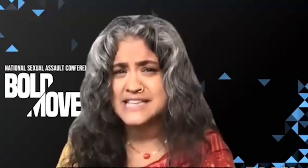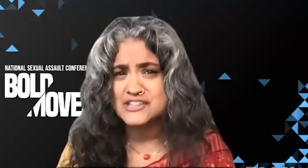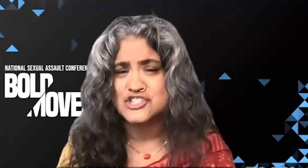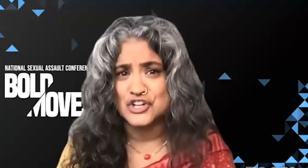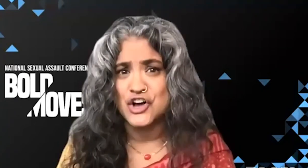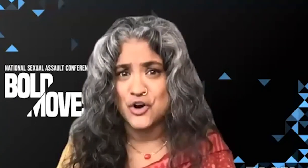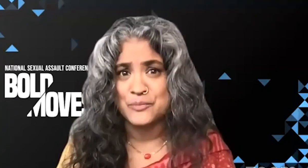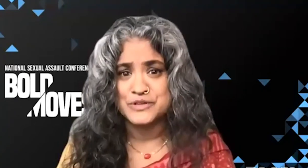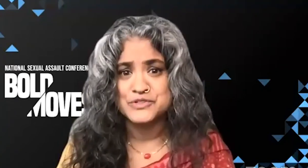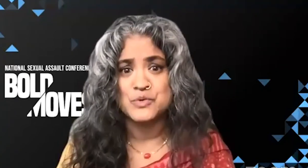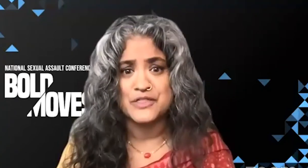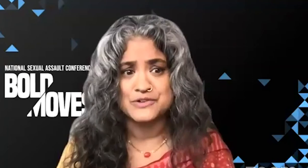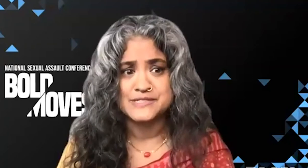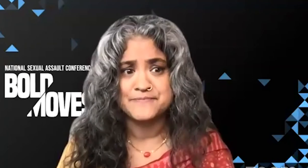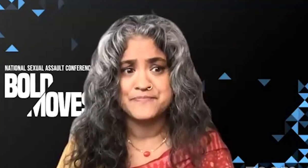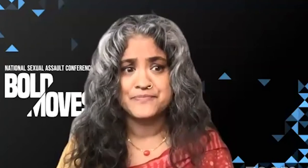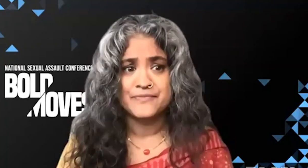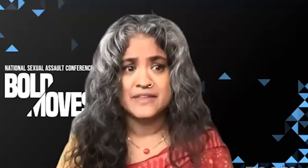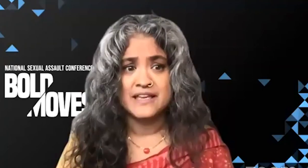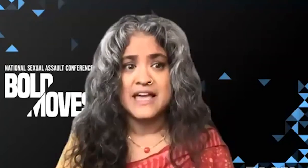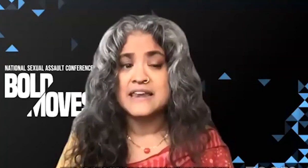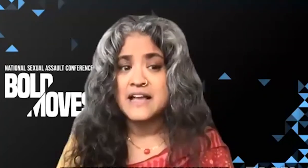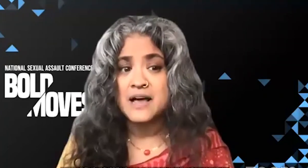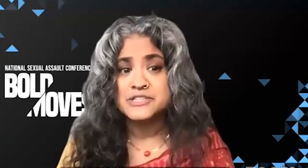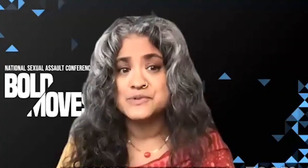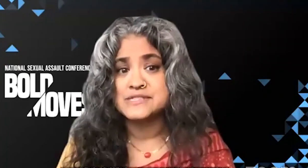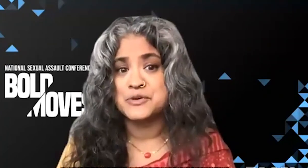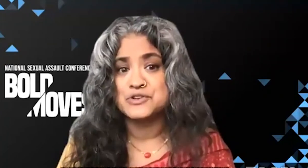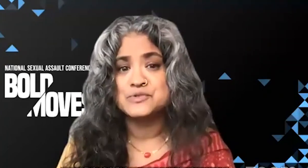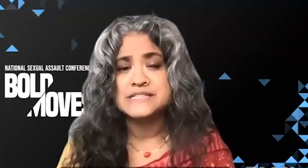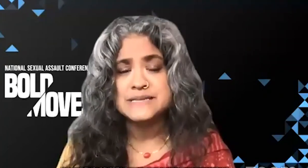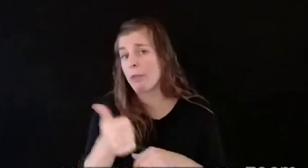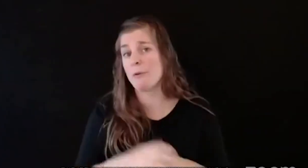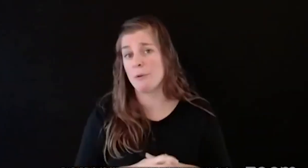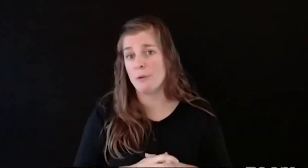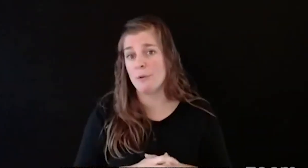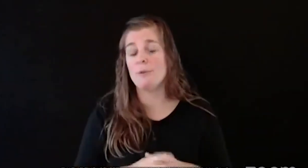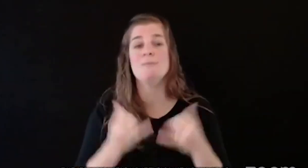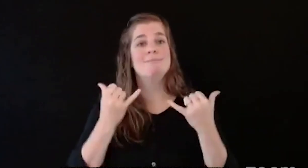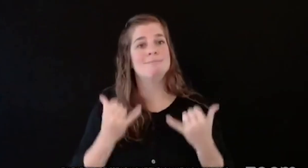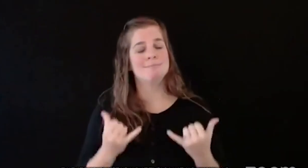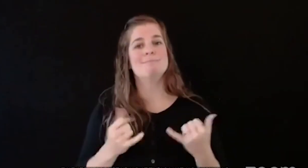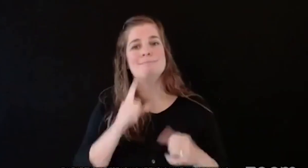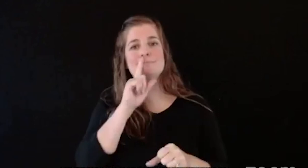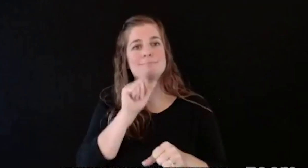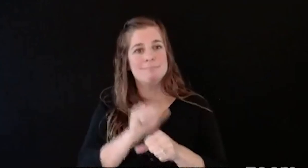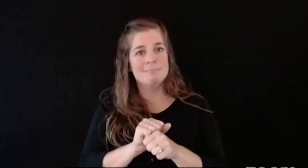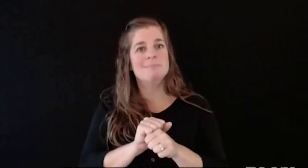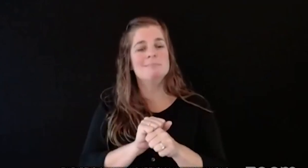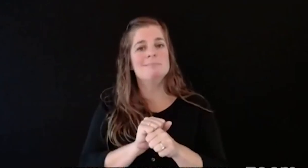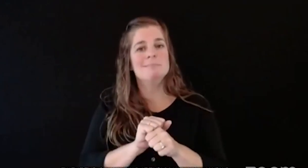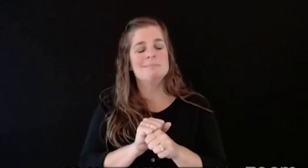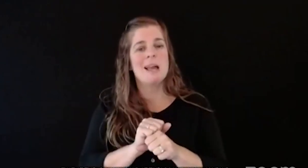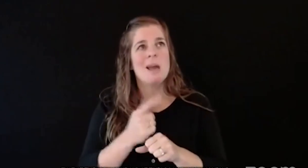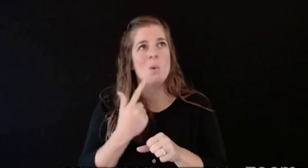even intentional harm to others. And I come to you as someone who deeply loves people who have caused